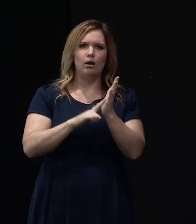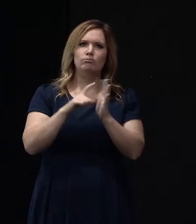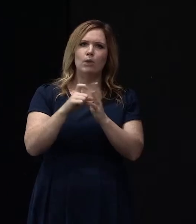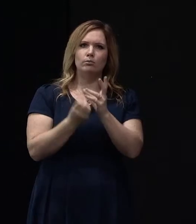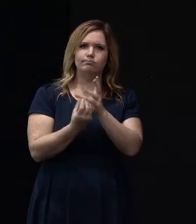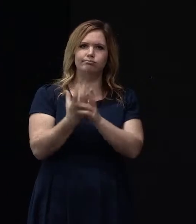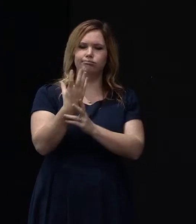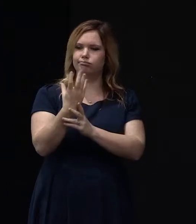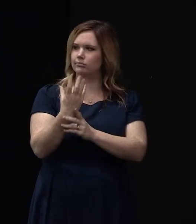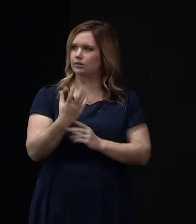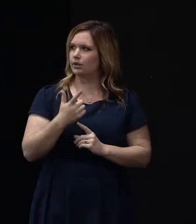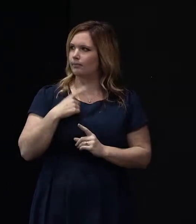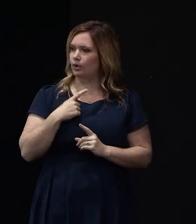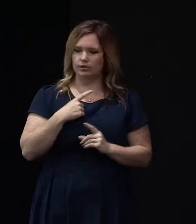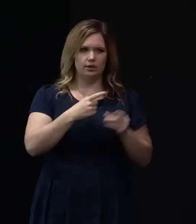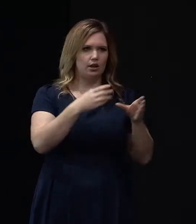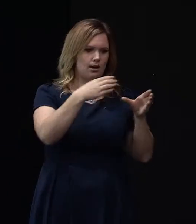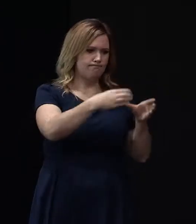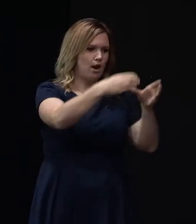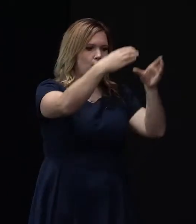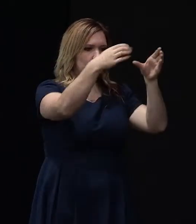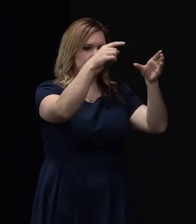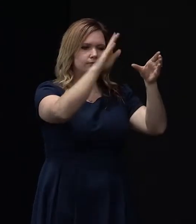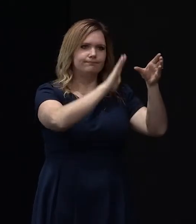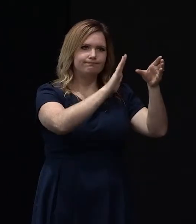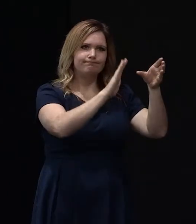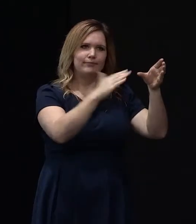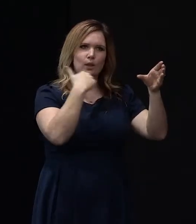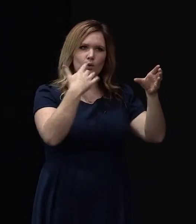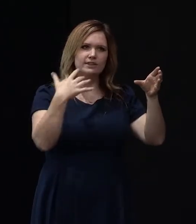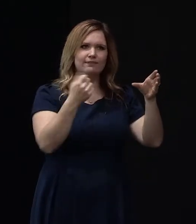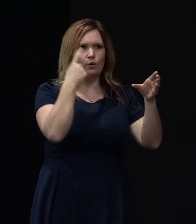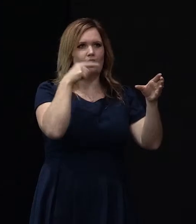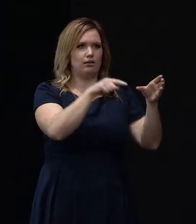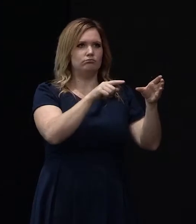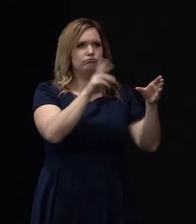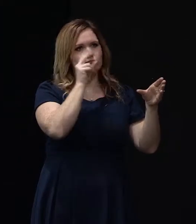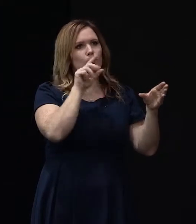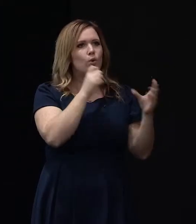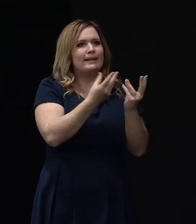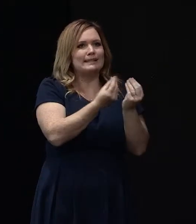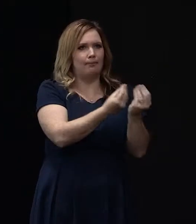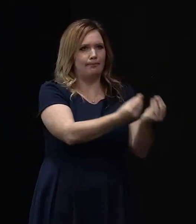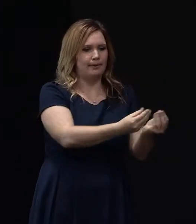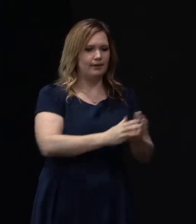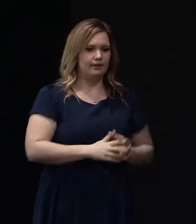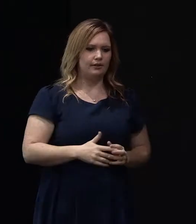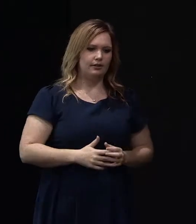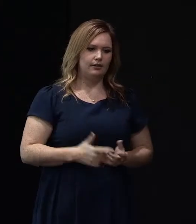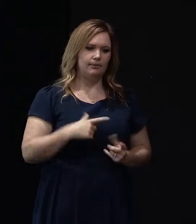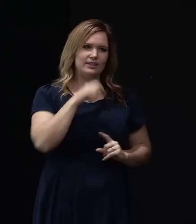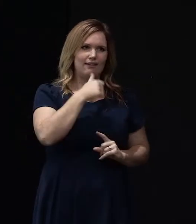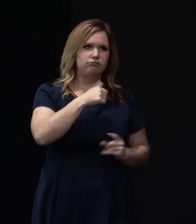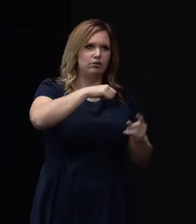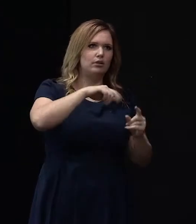got, because the inside face of the block has always got to be considered as damp. You know, because if you get driving rain,